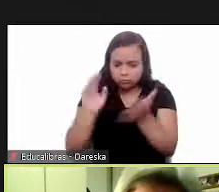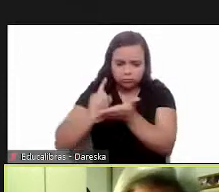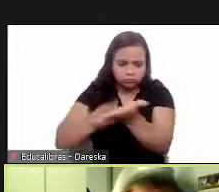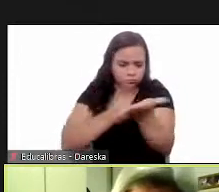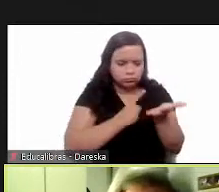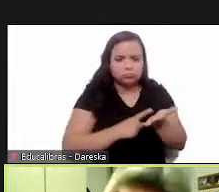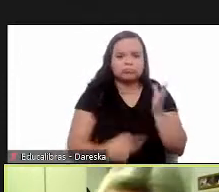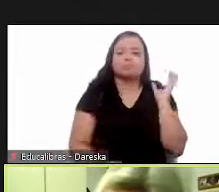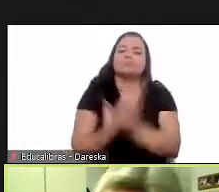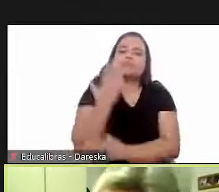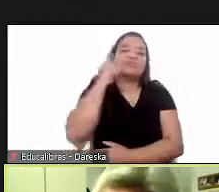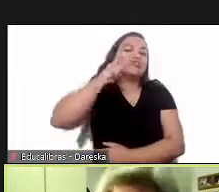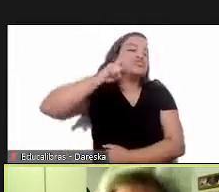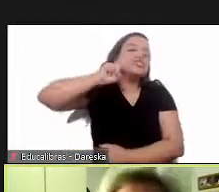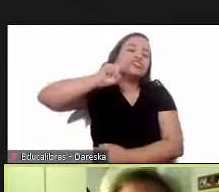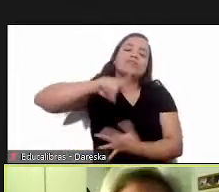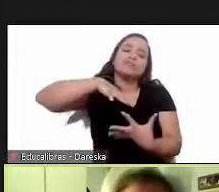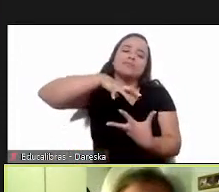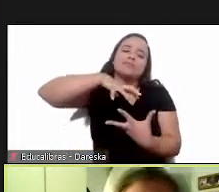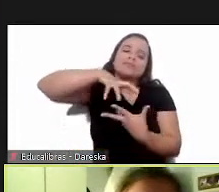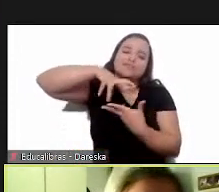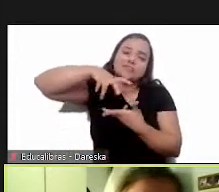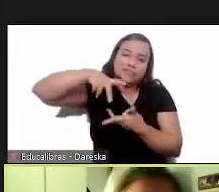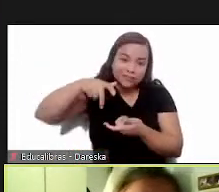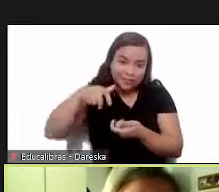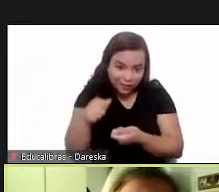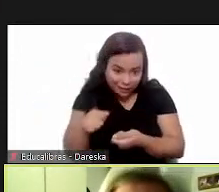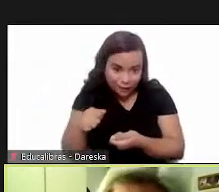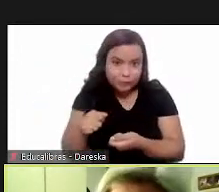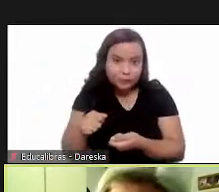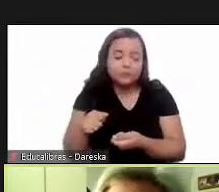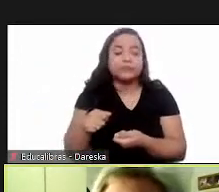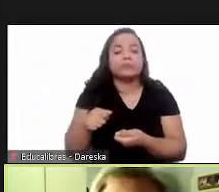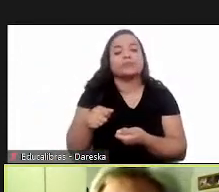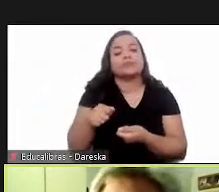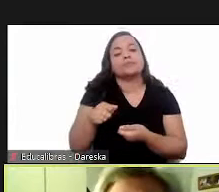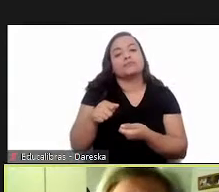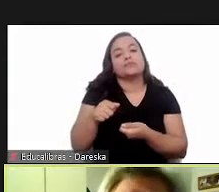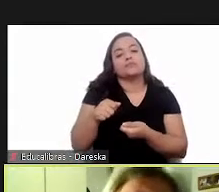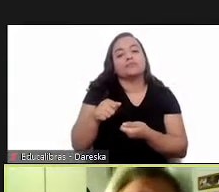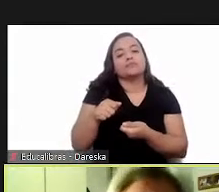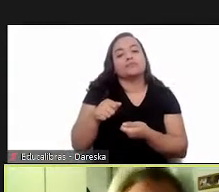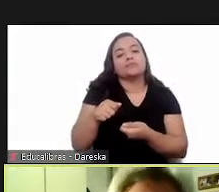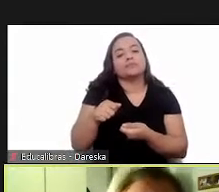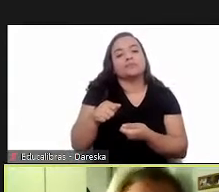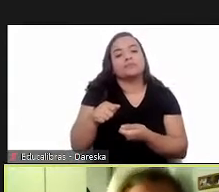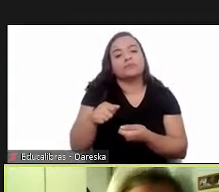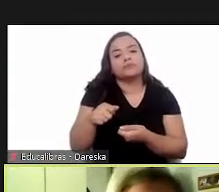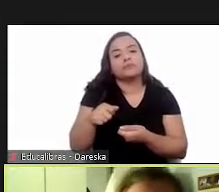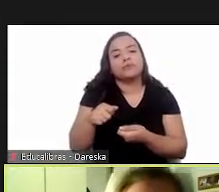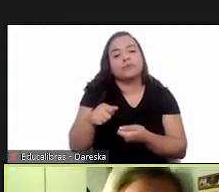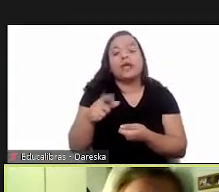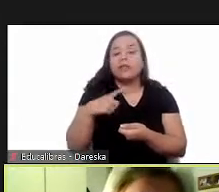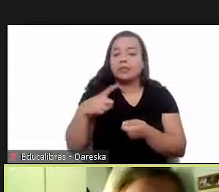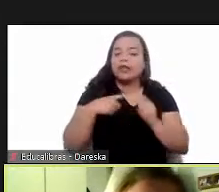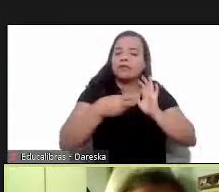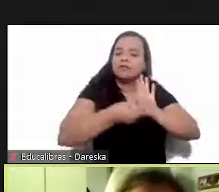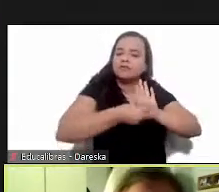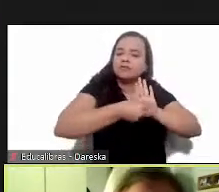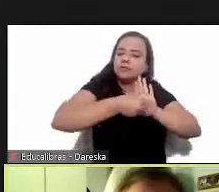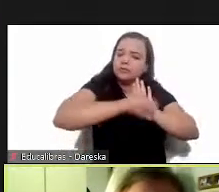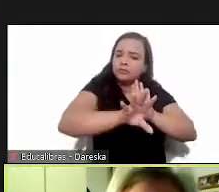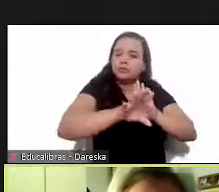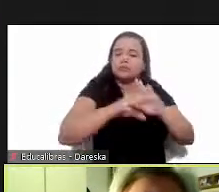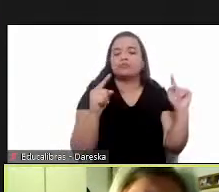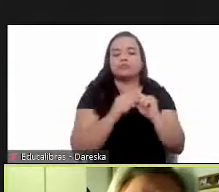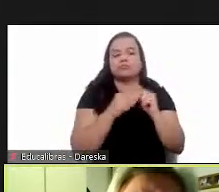uh declaration of april 14 and uh recommendation